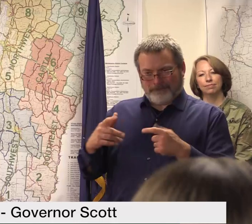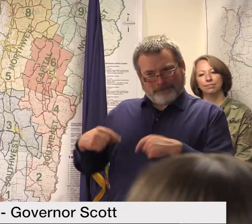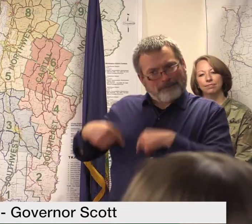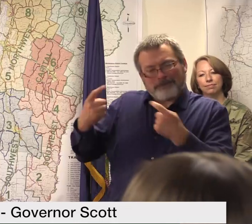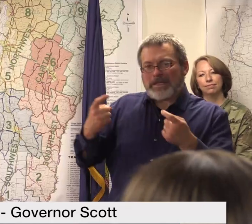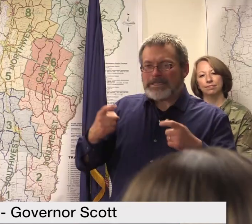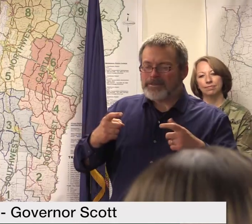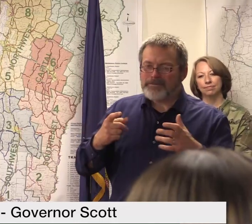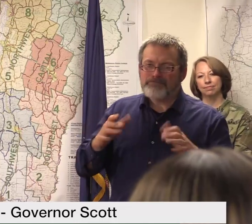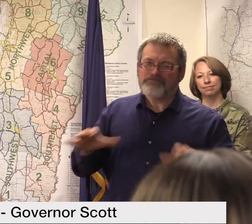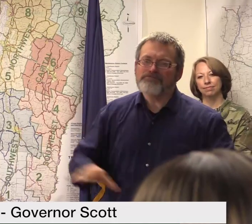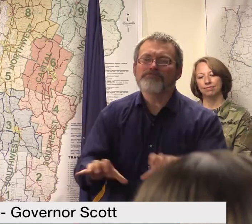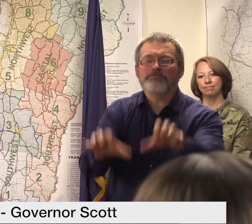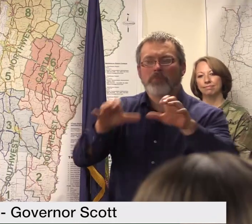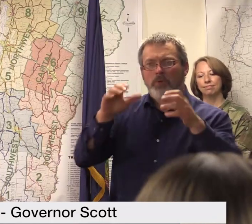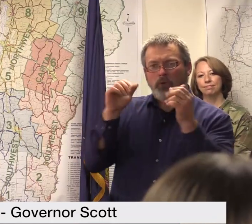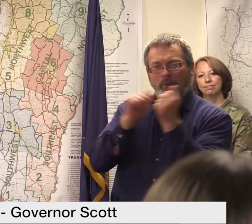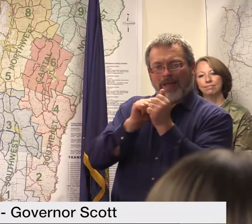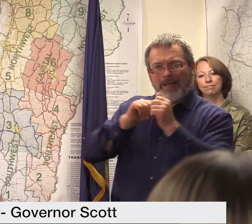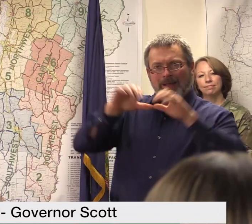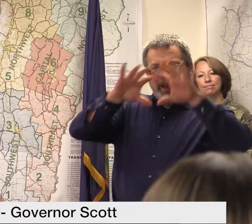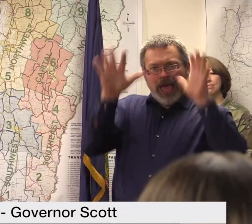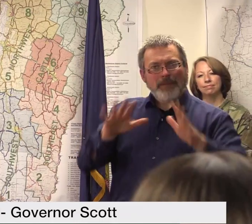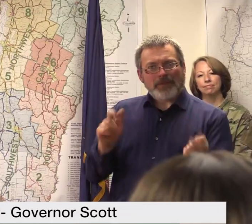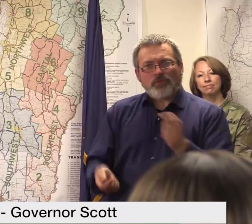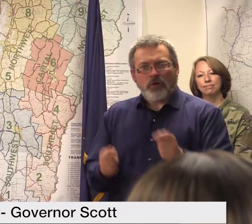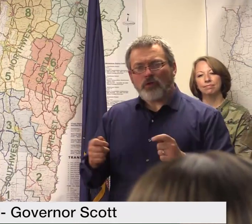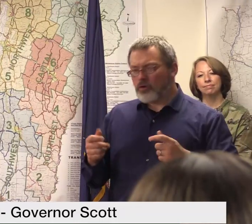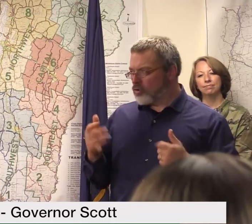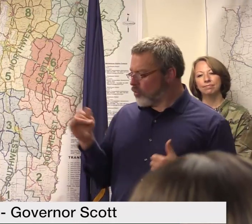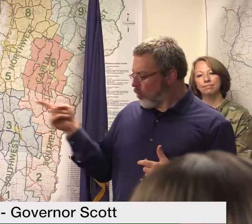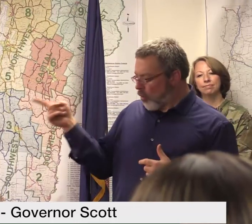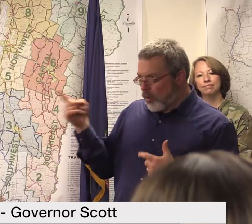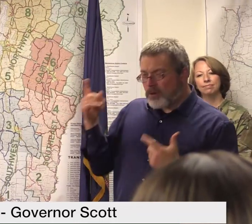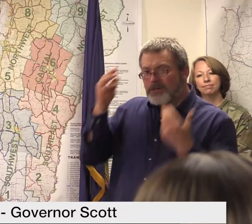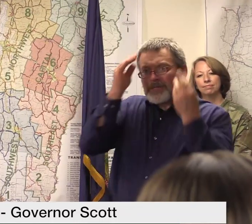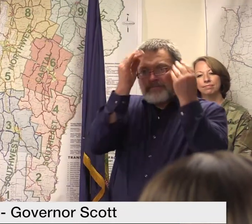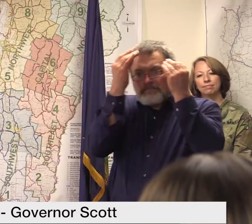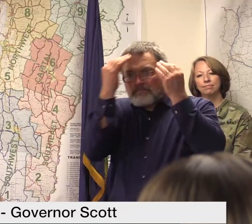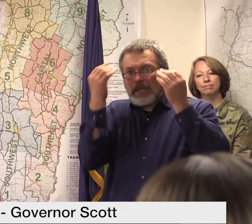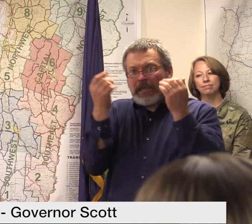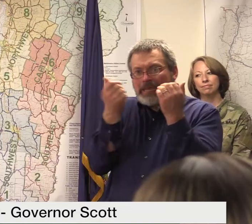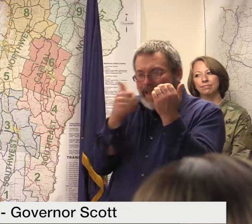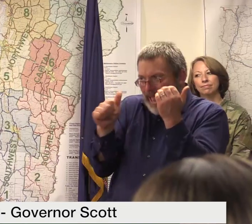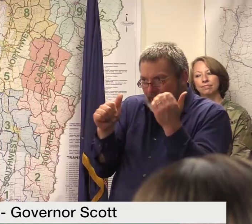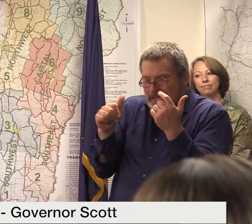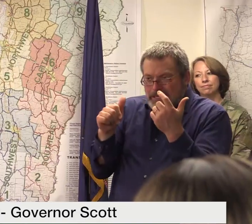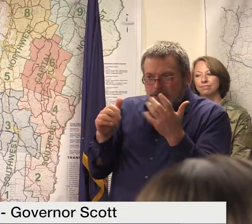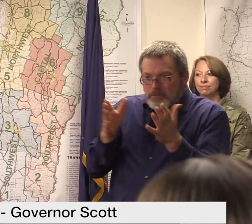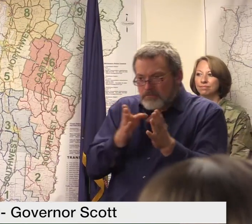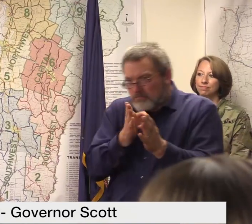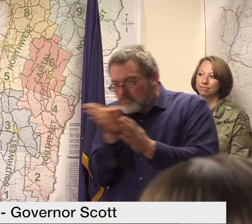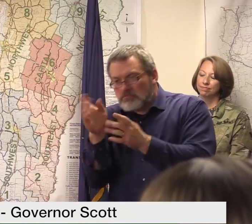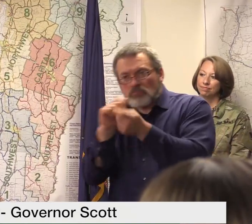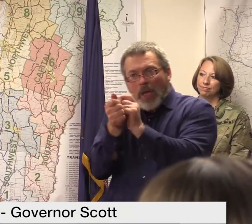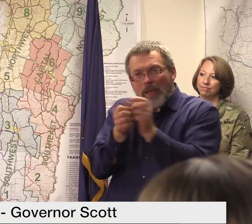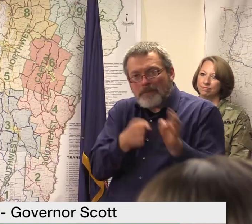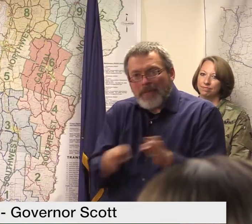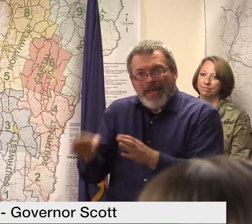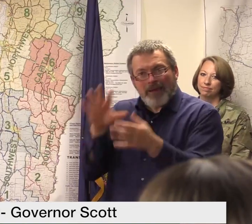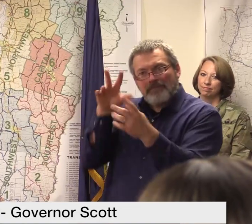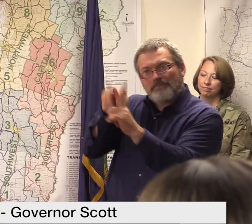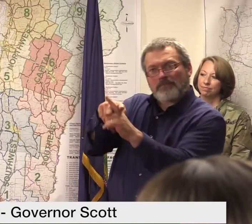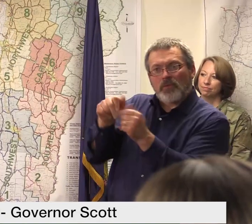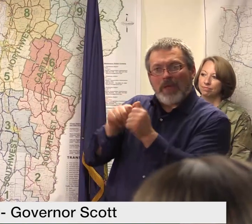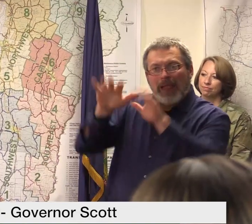mention building back with more resiliency in mind do you have any additional comments on that topic i haven't seen the op-ed but